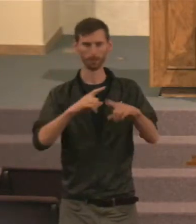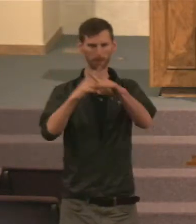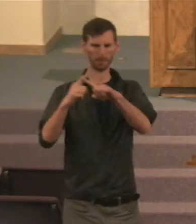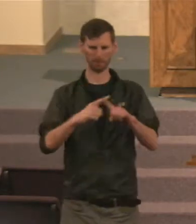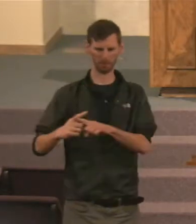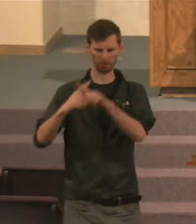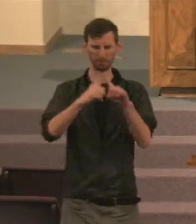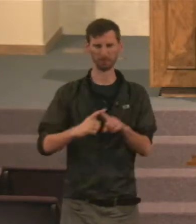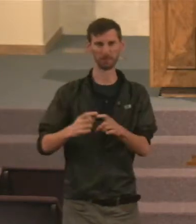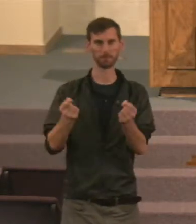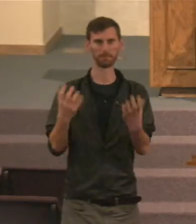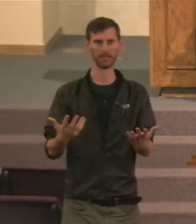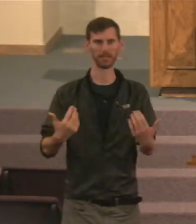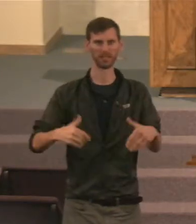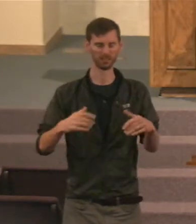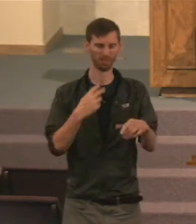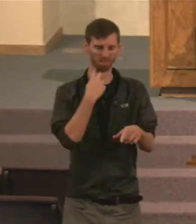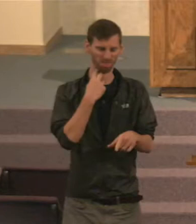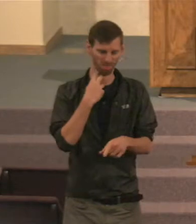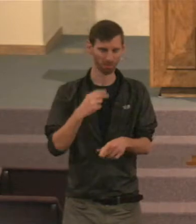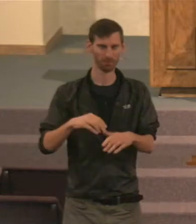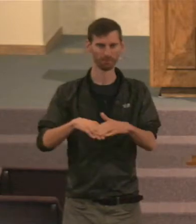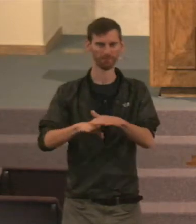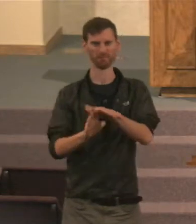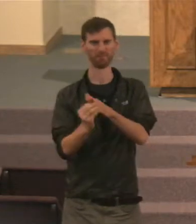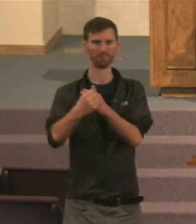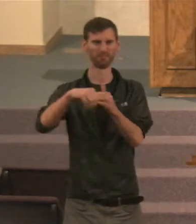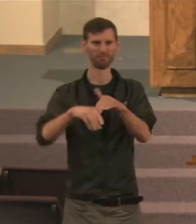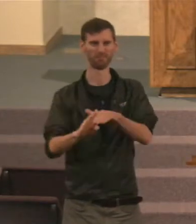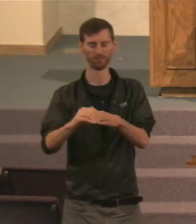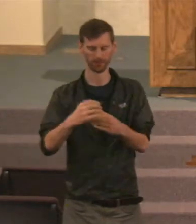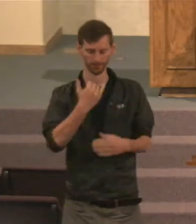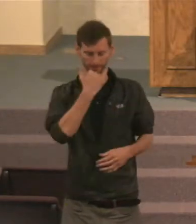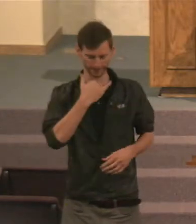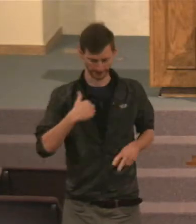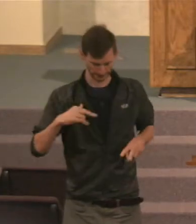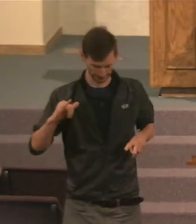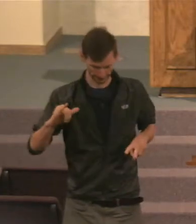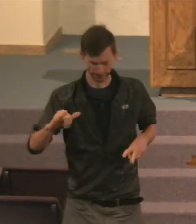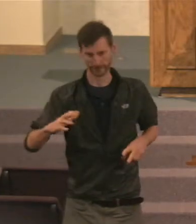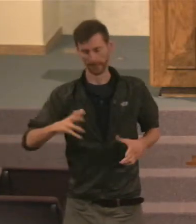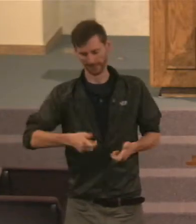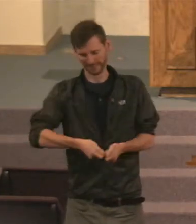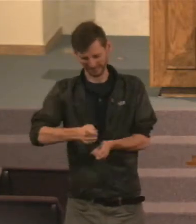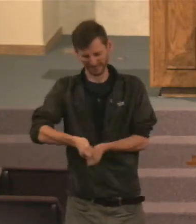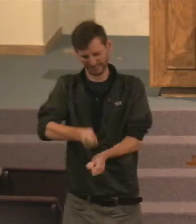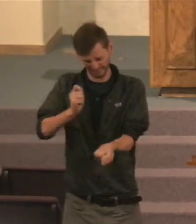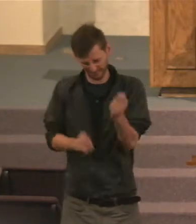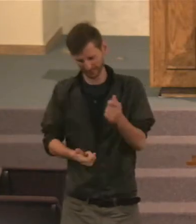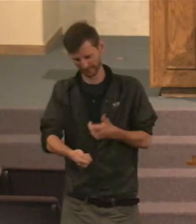So it took me a while to get those off, and I got those off and went to print it again, and it did the same thing.